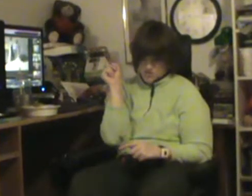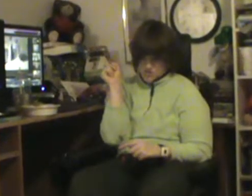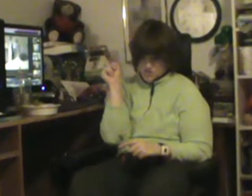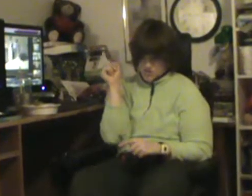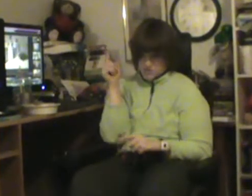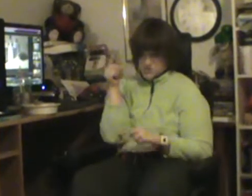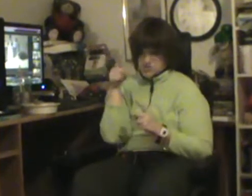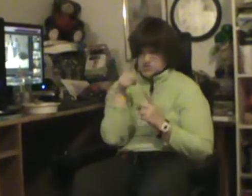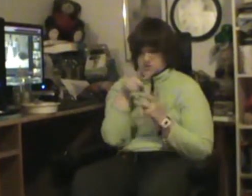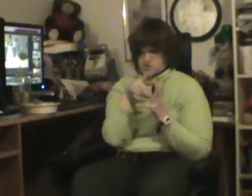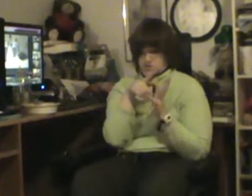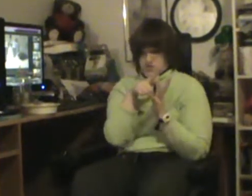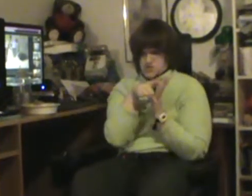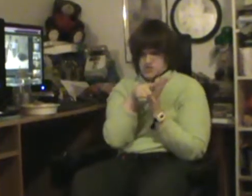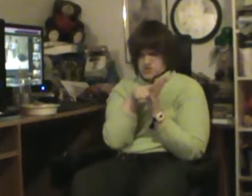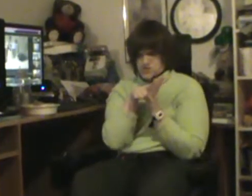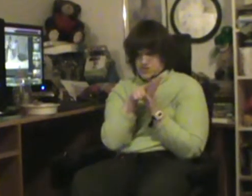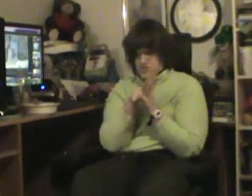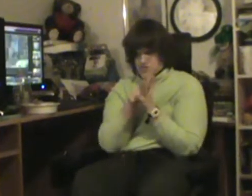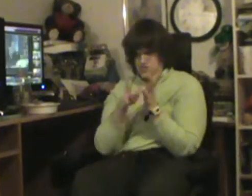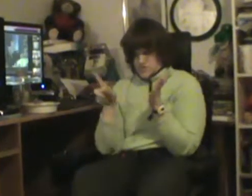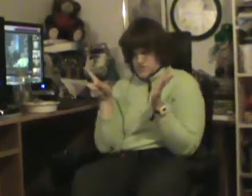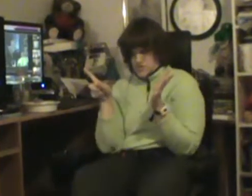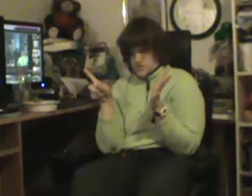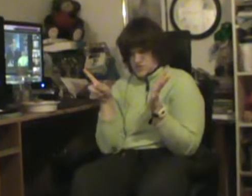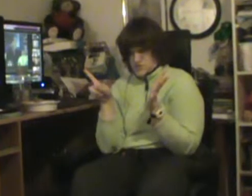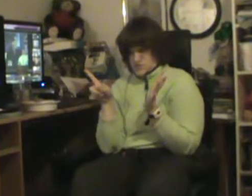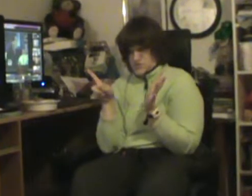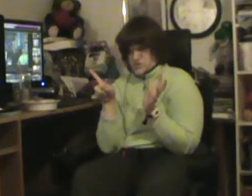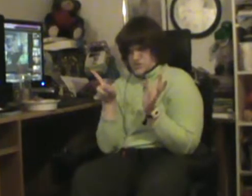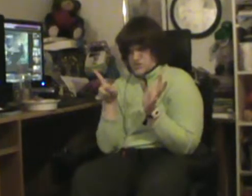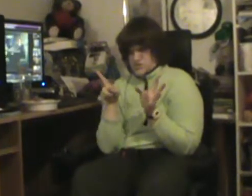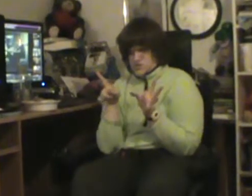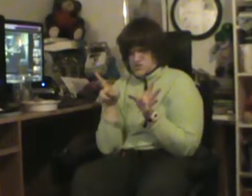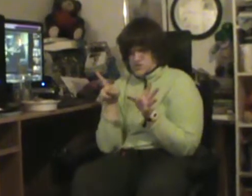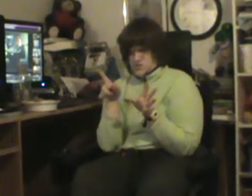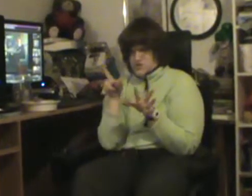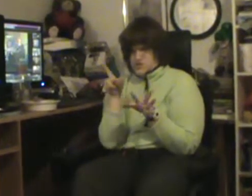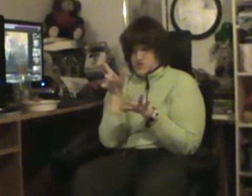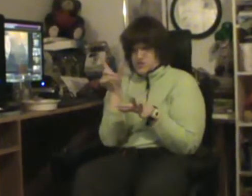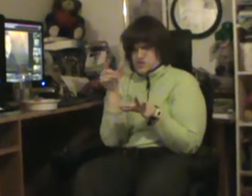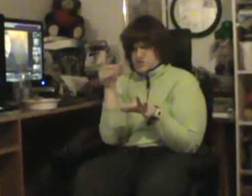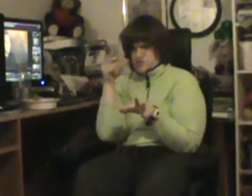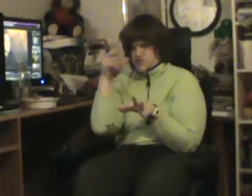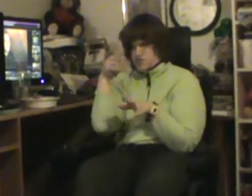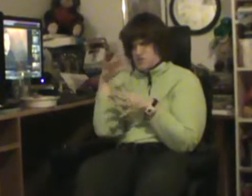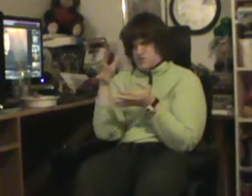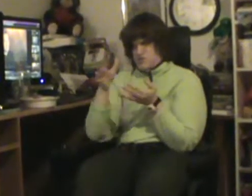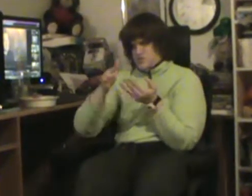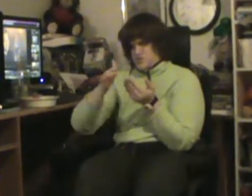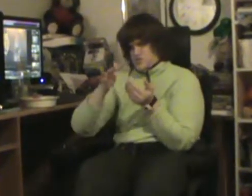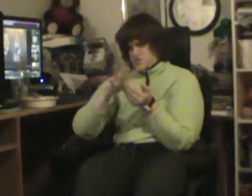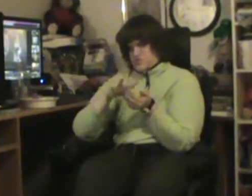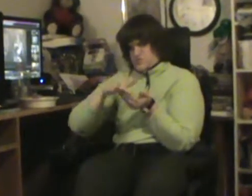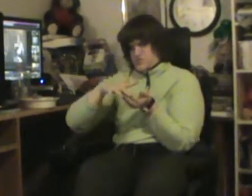and you disappeared, I'd stand in the dark,